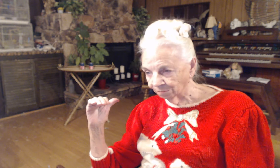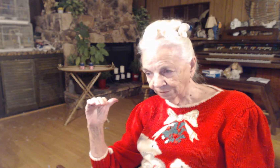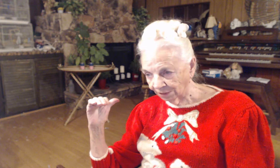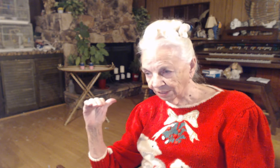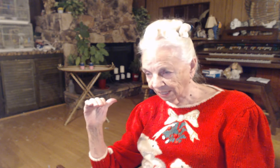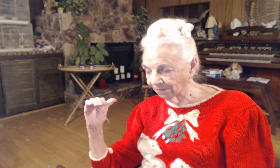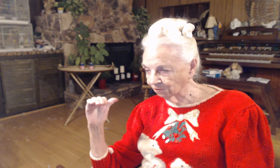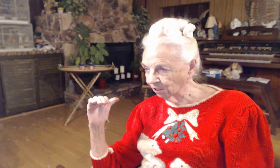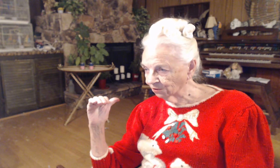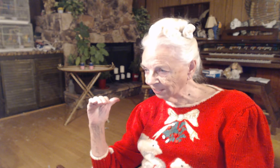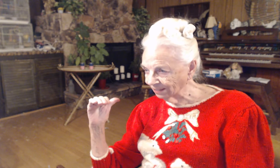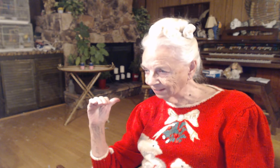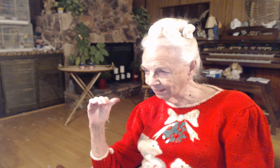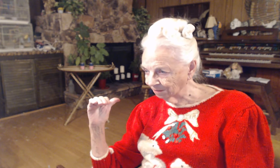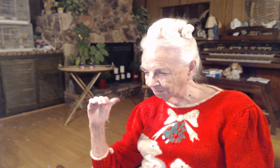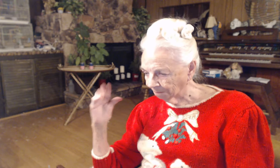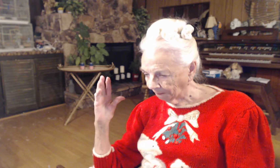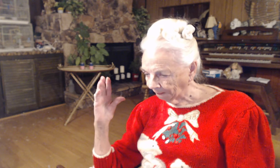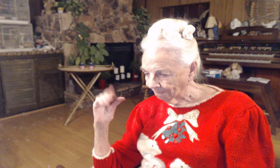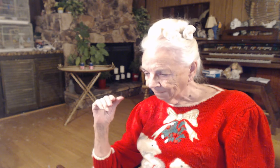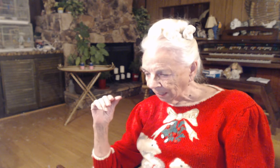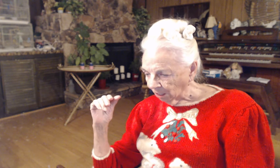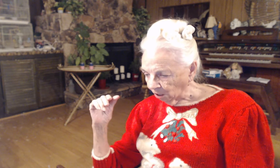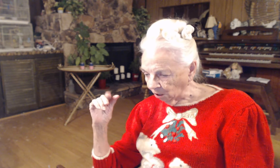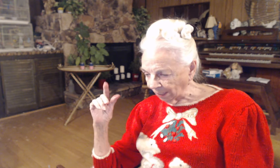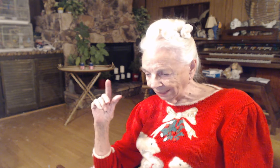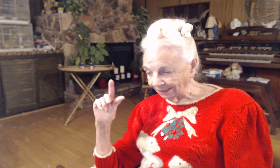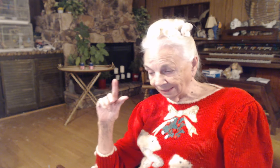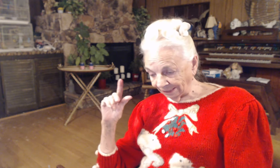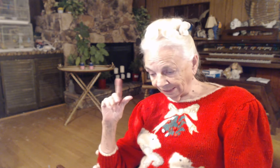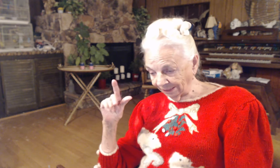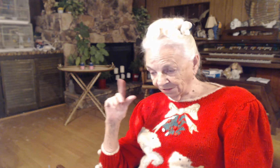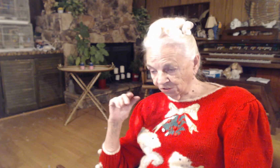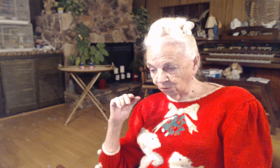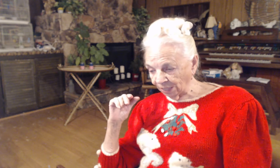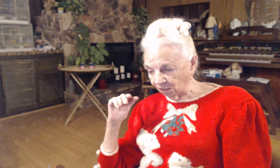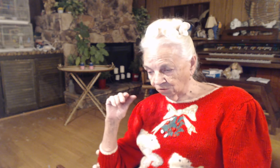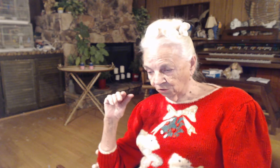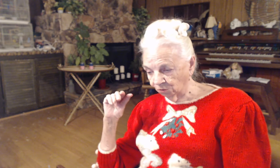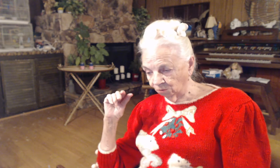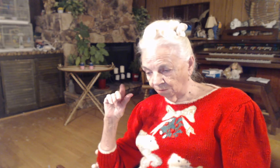Died for our sicknesses. All right. Let's go now to Mark.